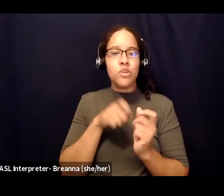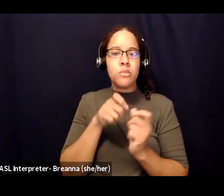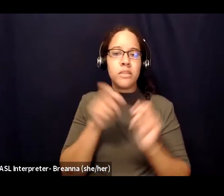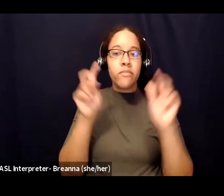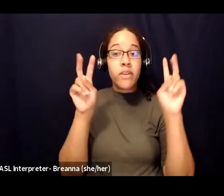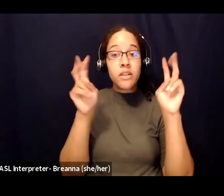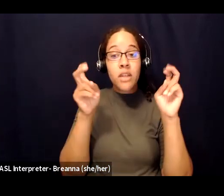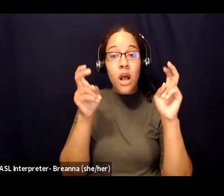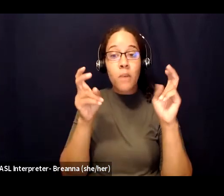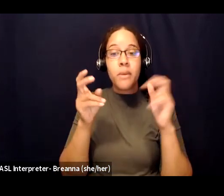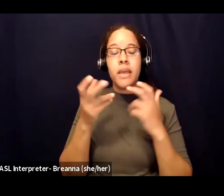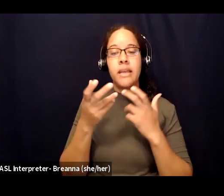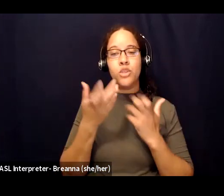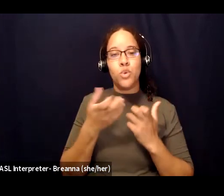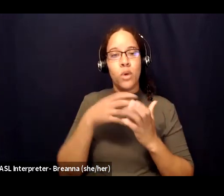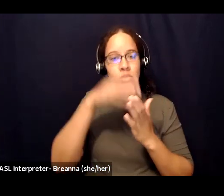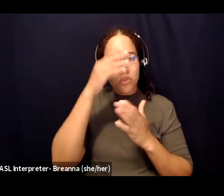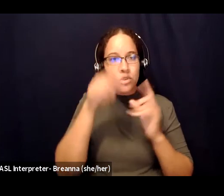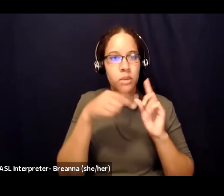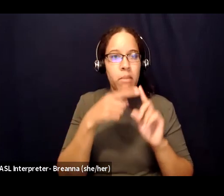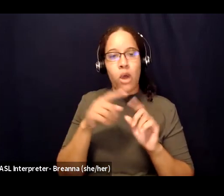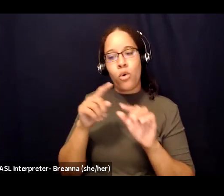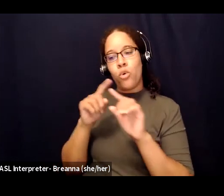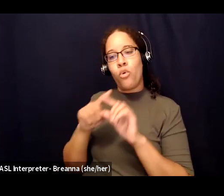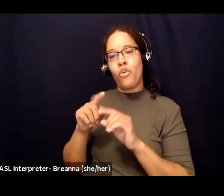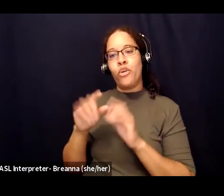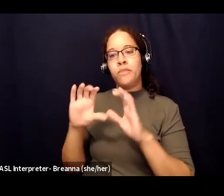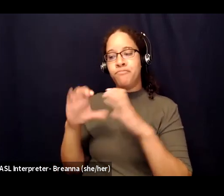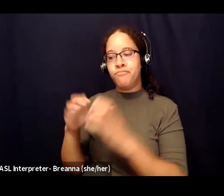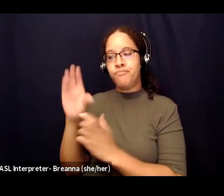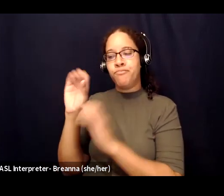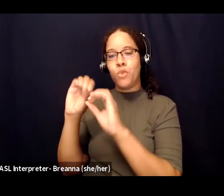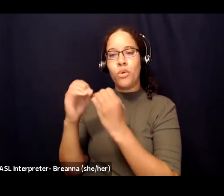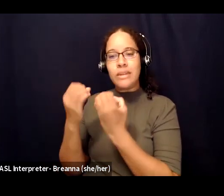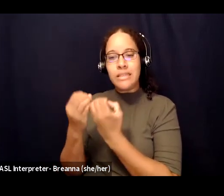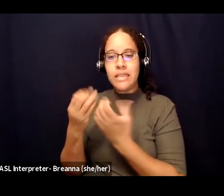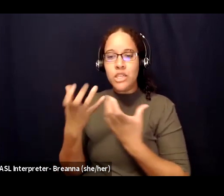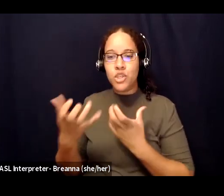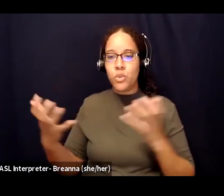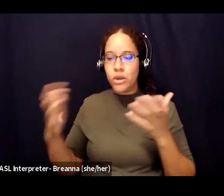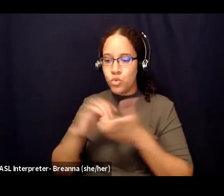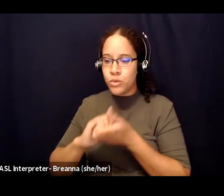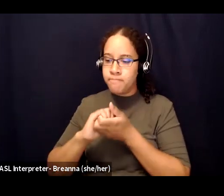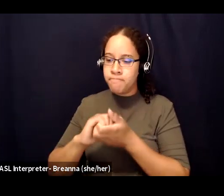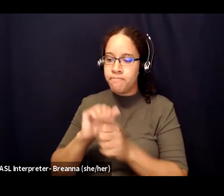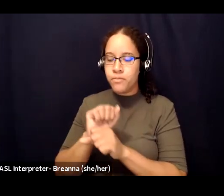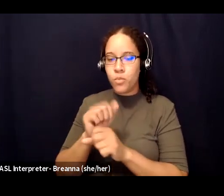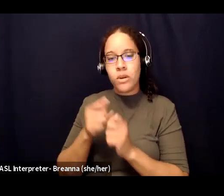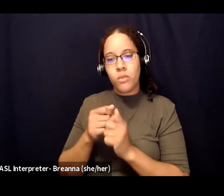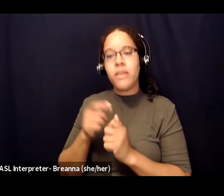to collaborate with feel free to recommend those in the survey and we will try to do our best to meet that need and